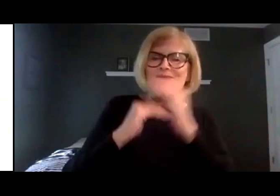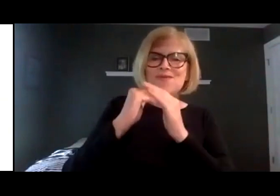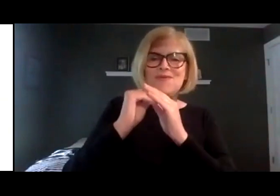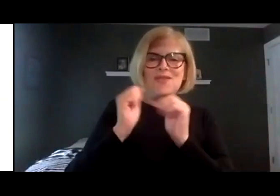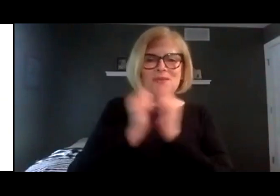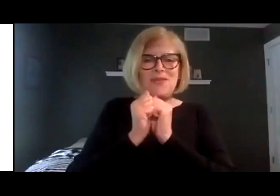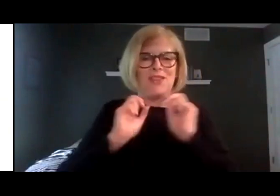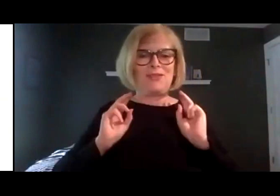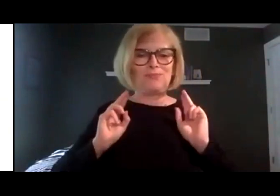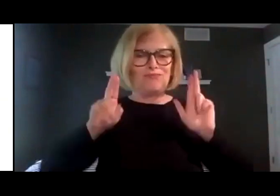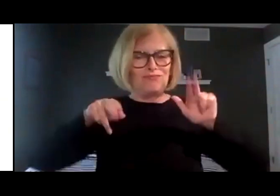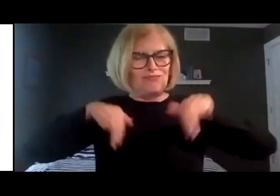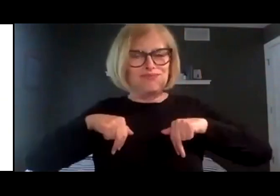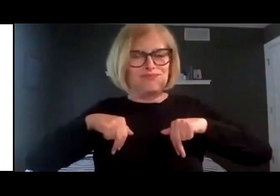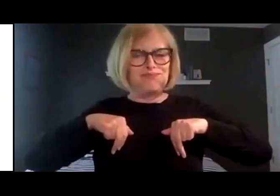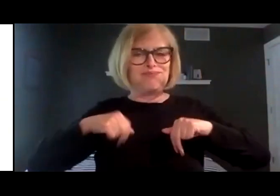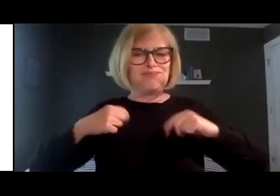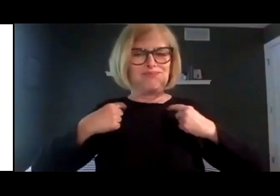fastened.